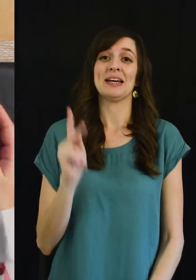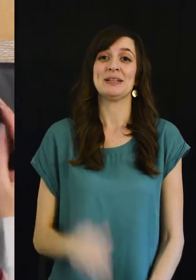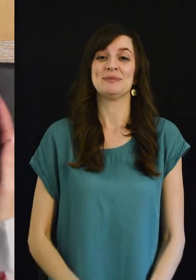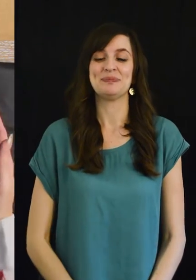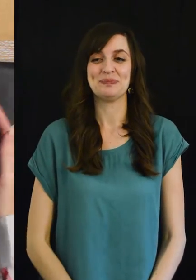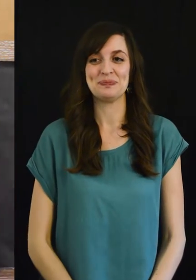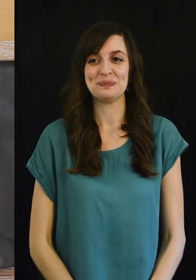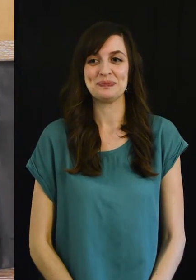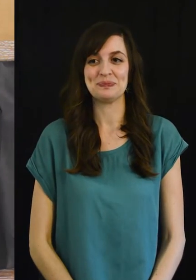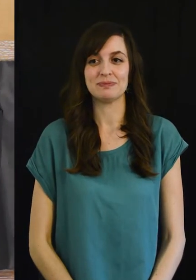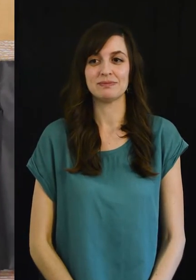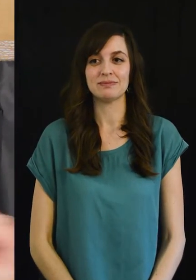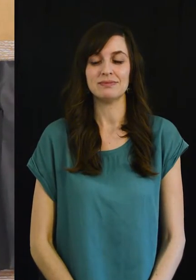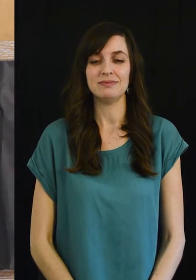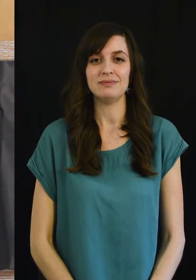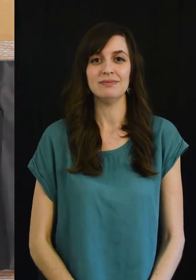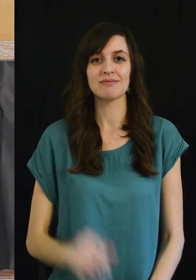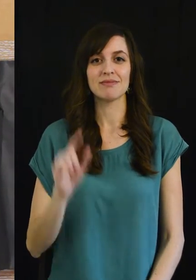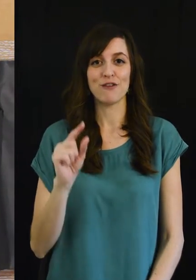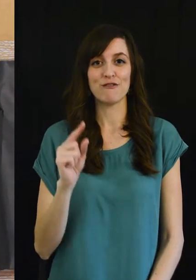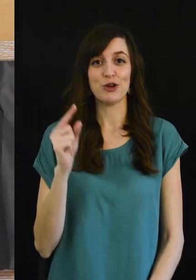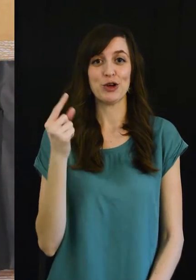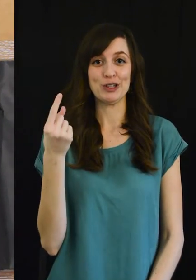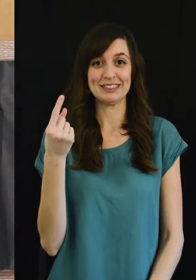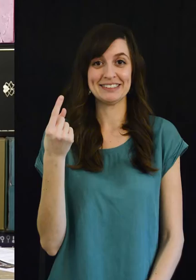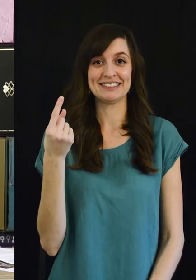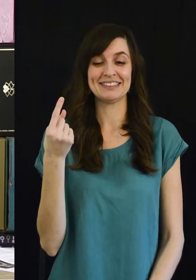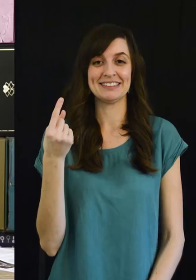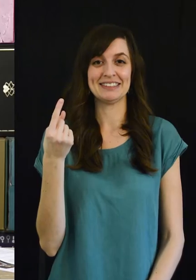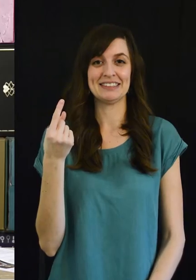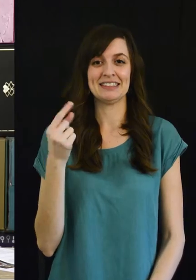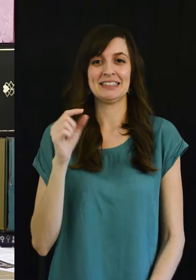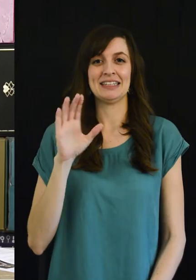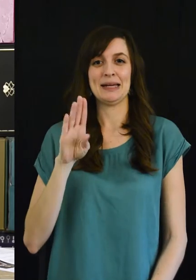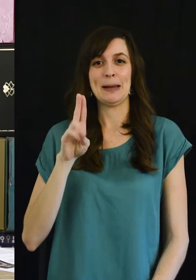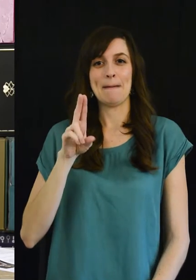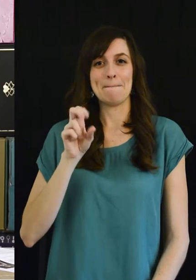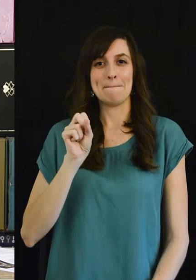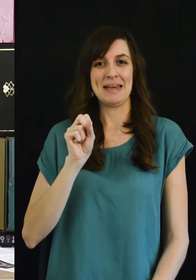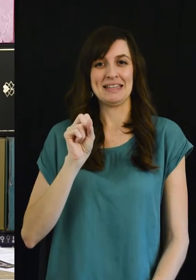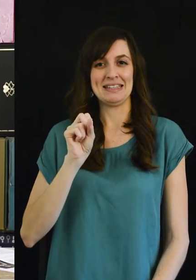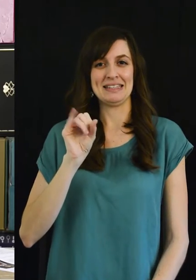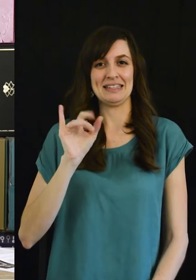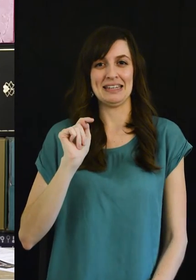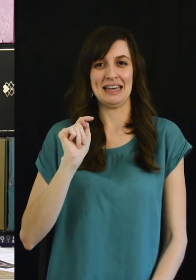so here is biscuit love